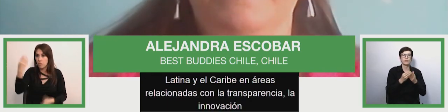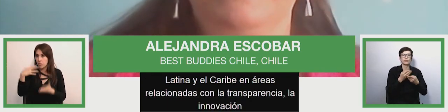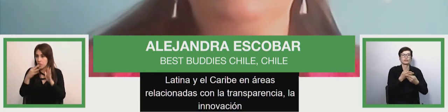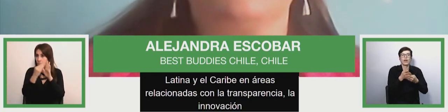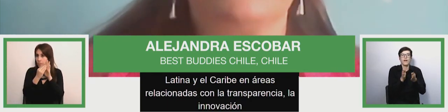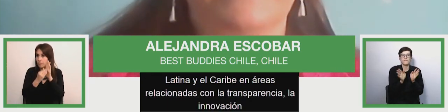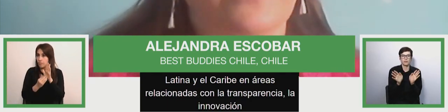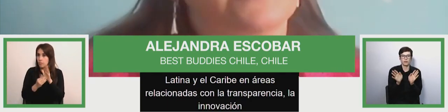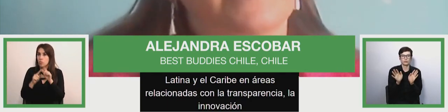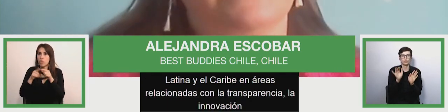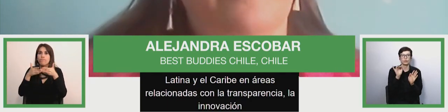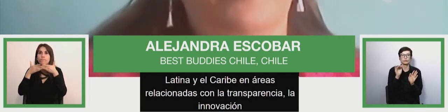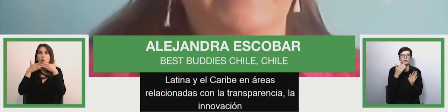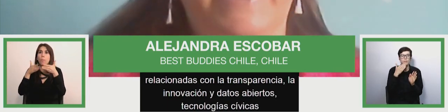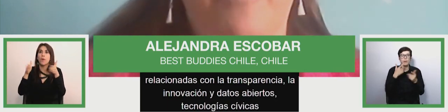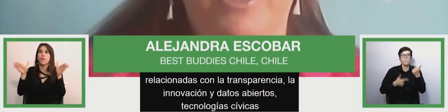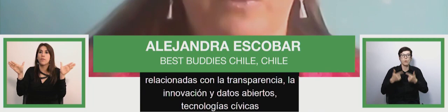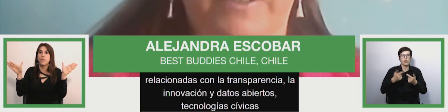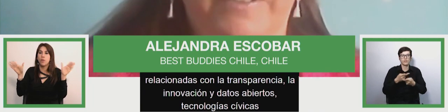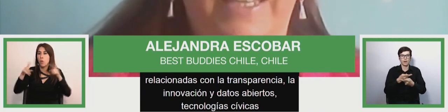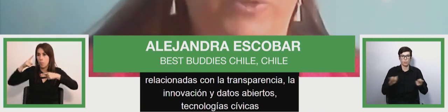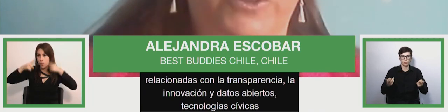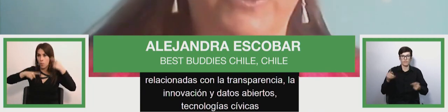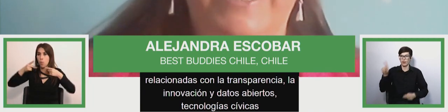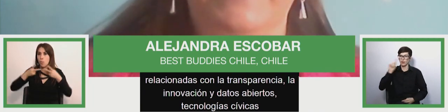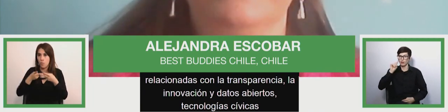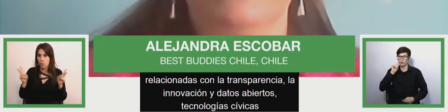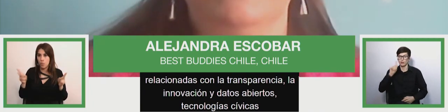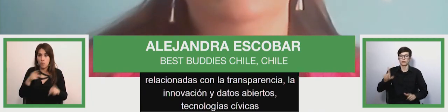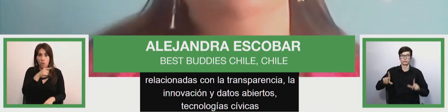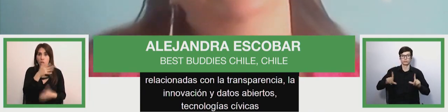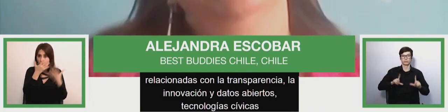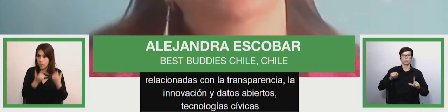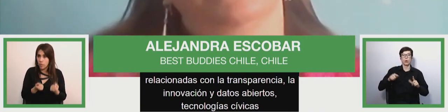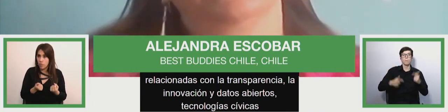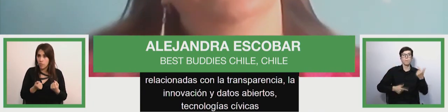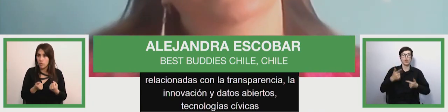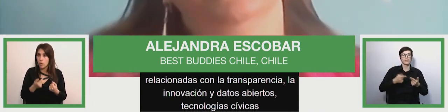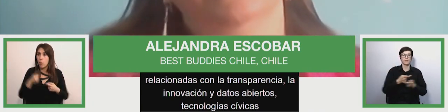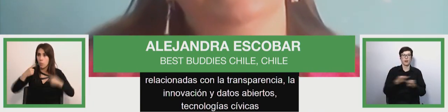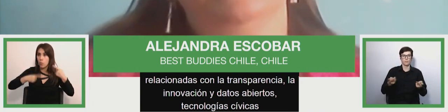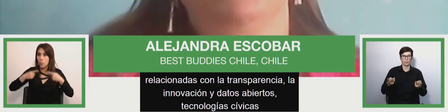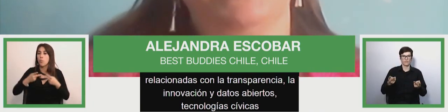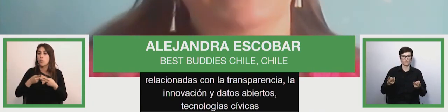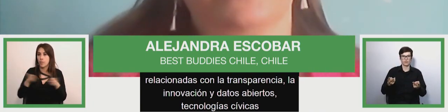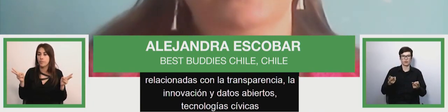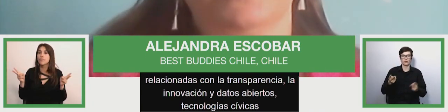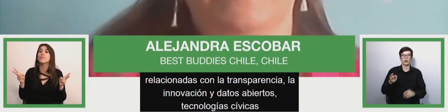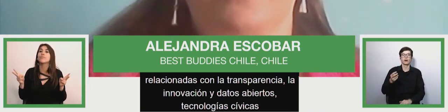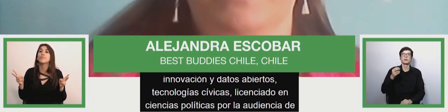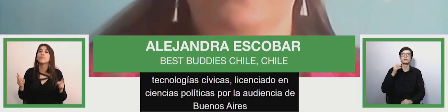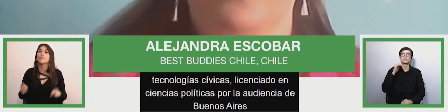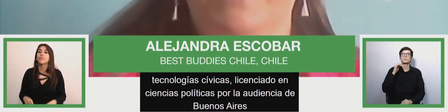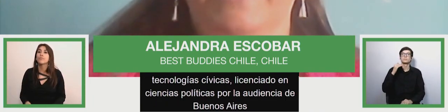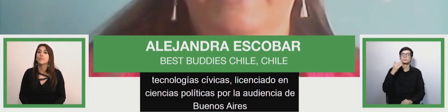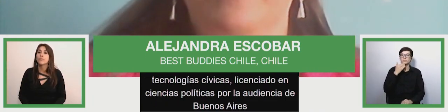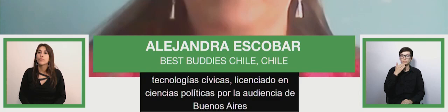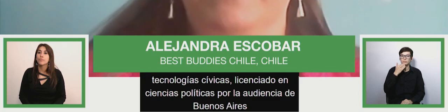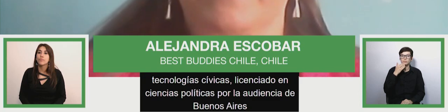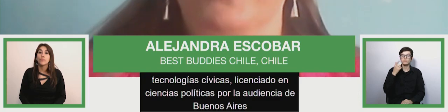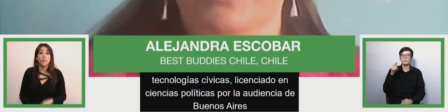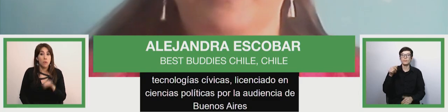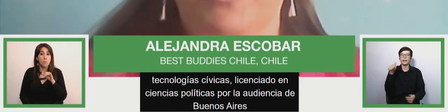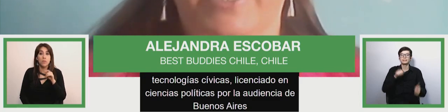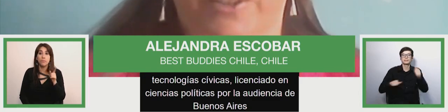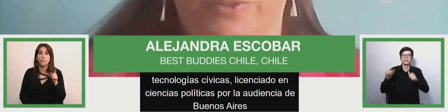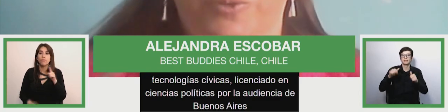areas related to transparency and innovation and government and they open data and public